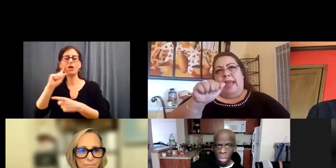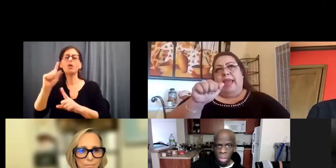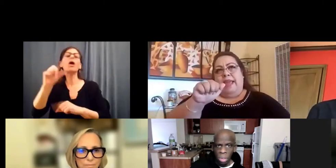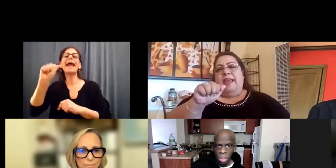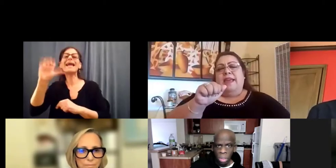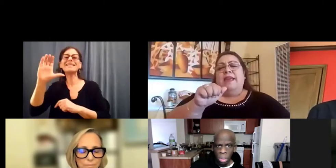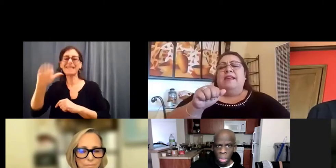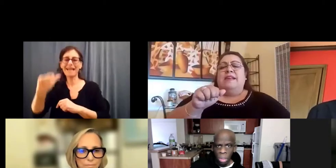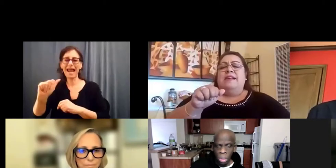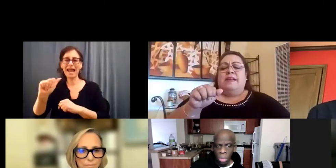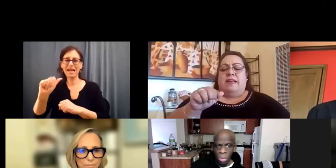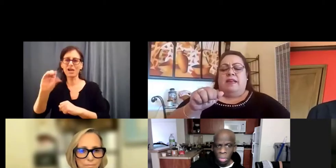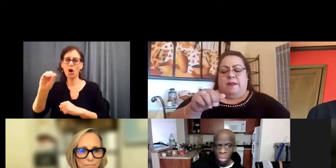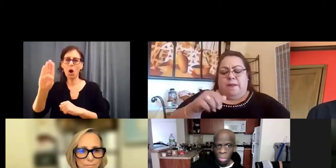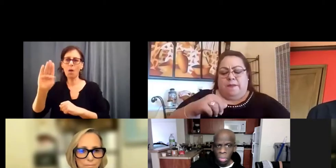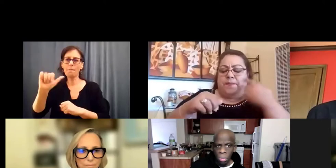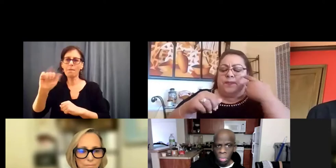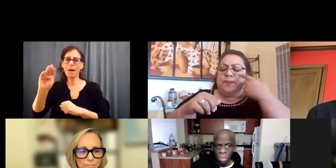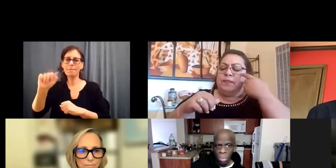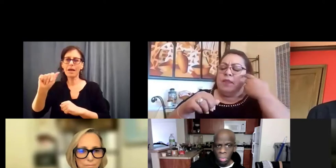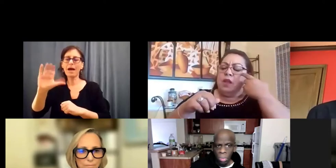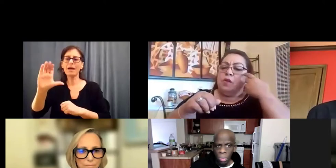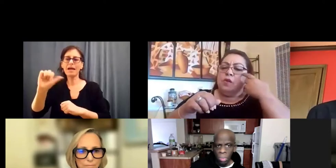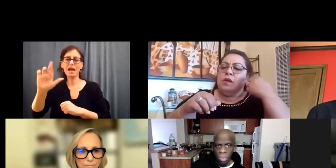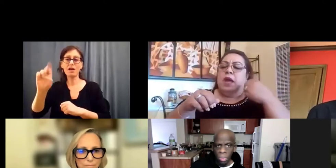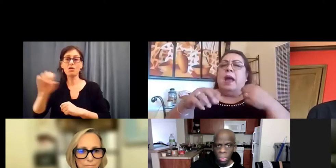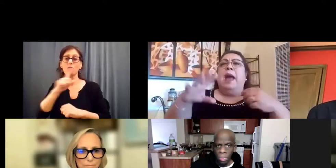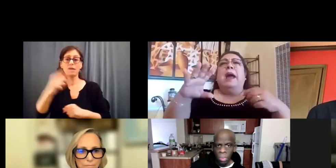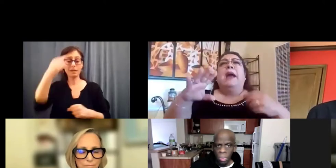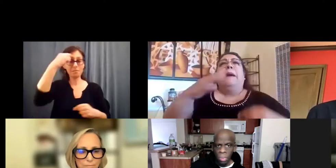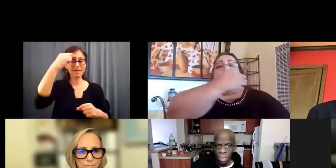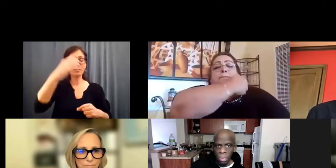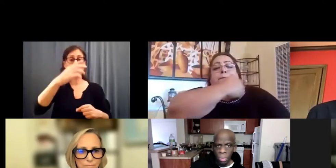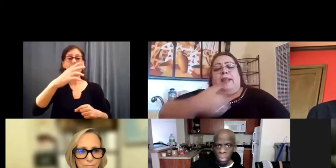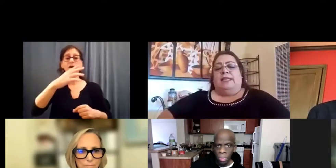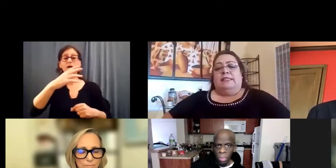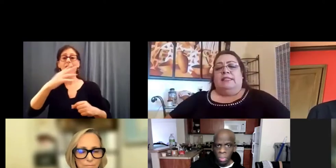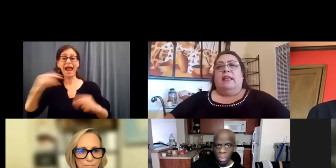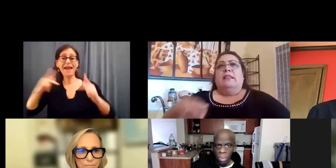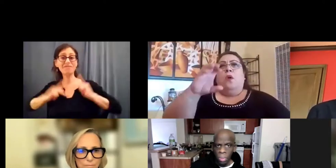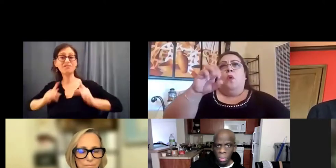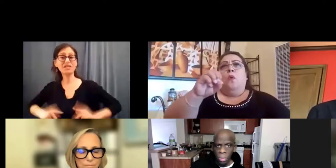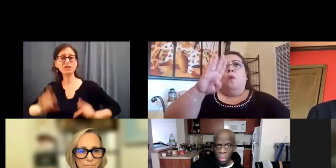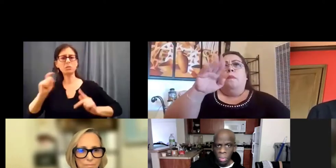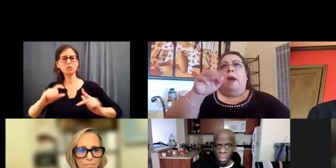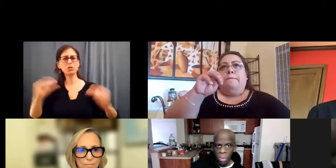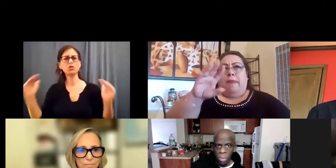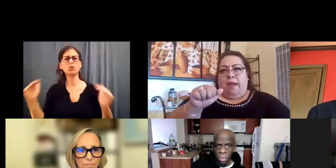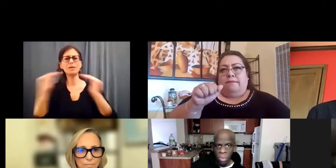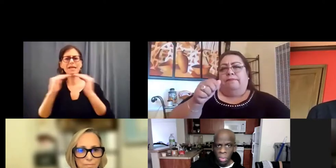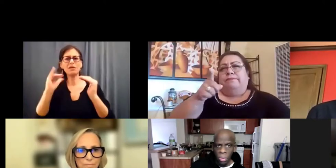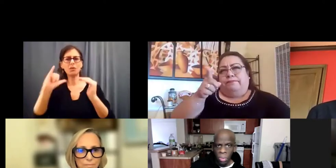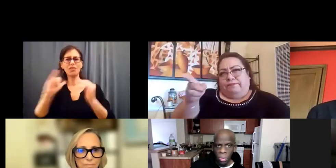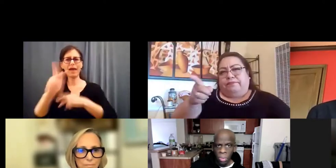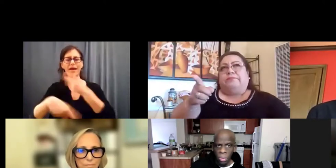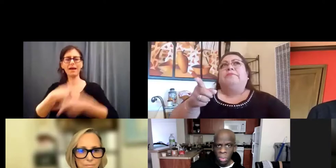Obamacare, it's supposed to be on par with physical health treatment,